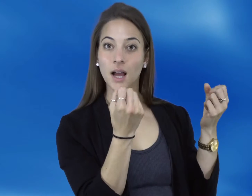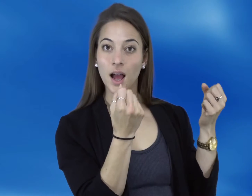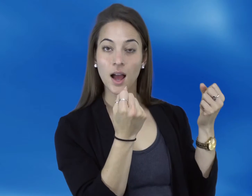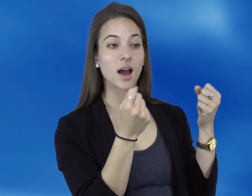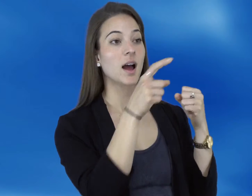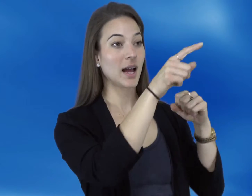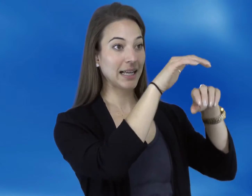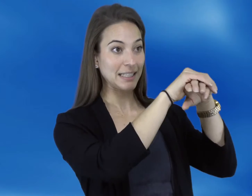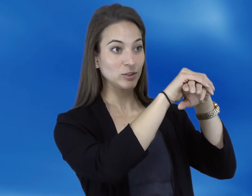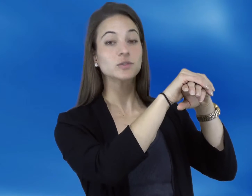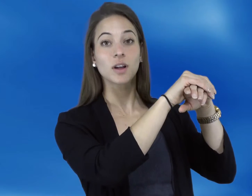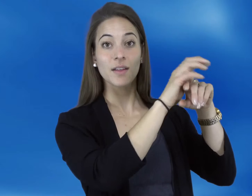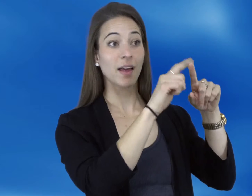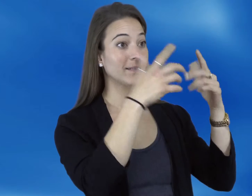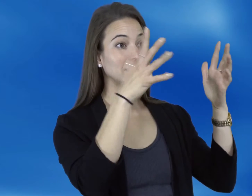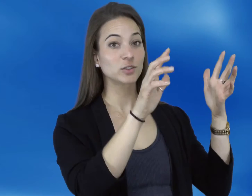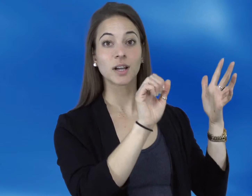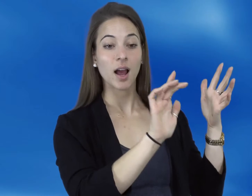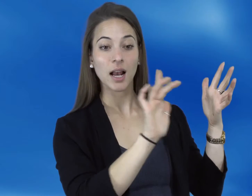the screen and the window goes back to its original format.